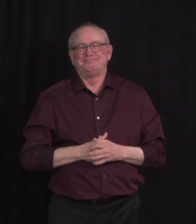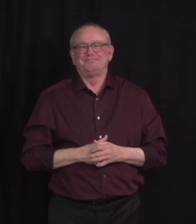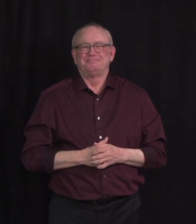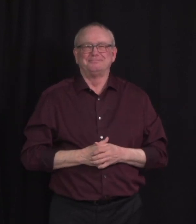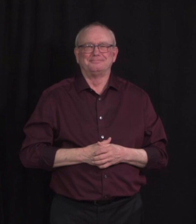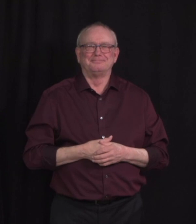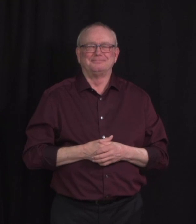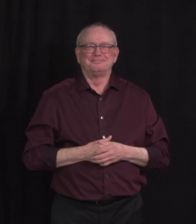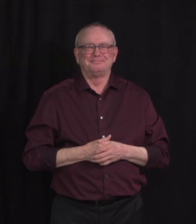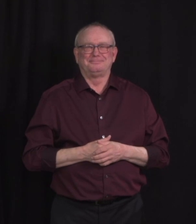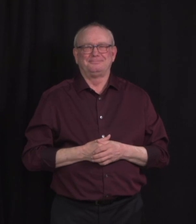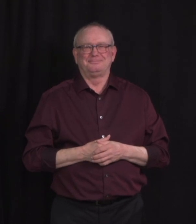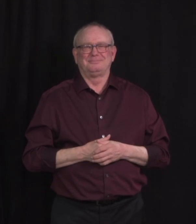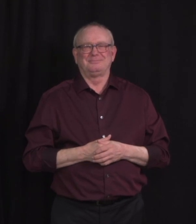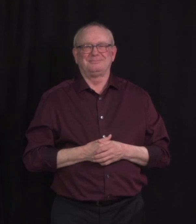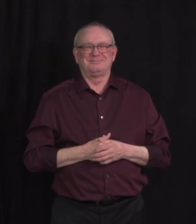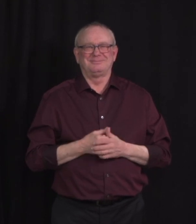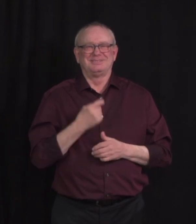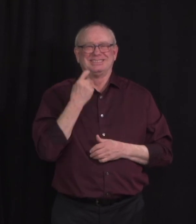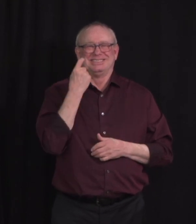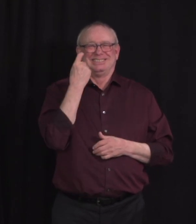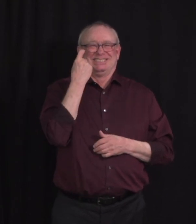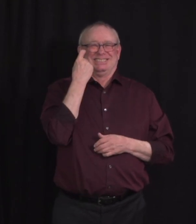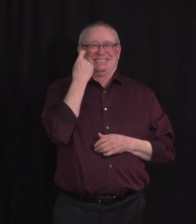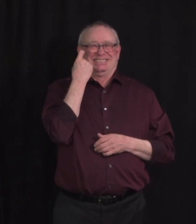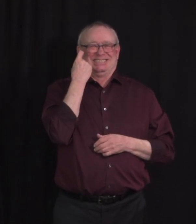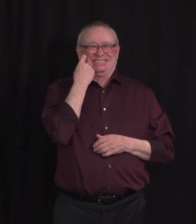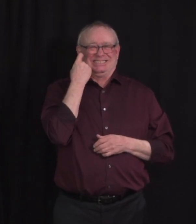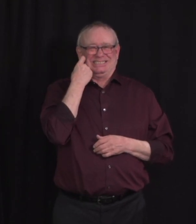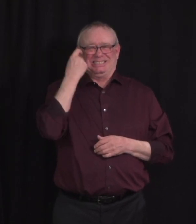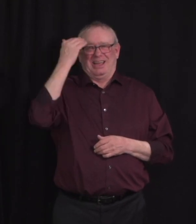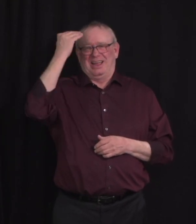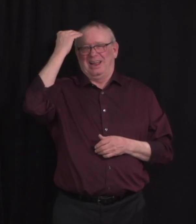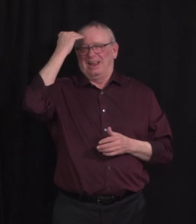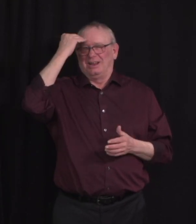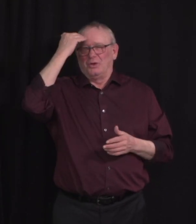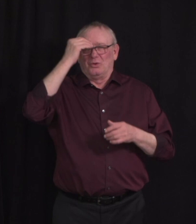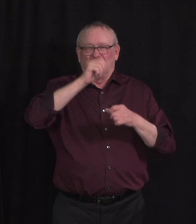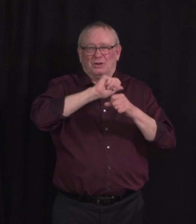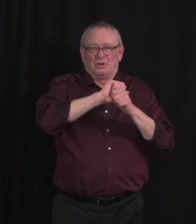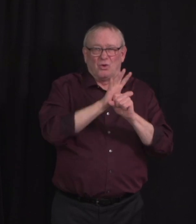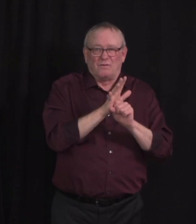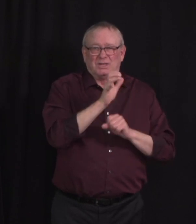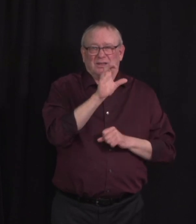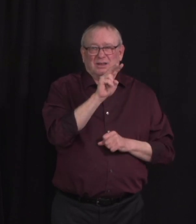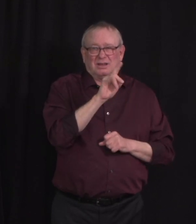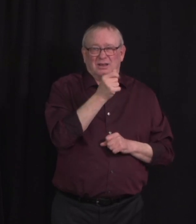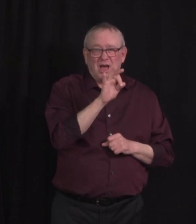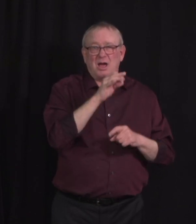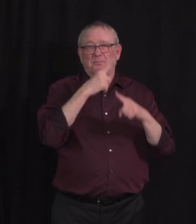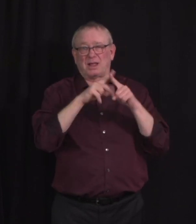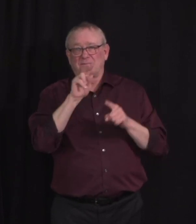where variant COVID-19 has been transmitted outdoors when people are not distanced or masked, so please